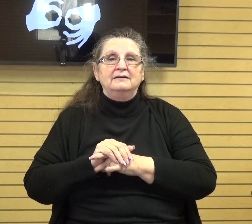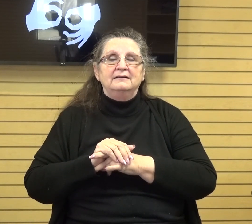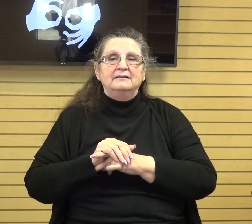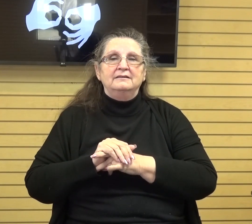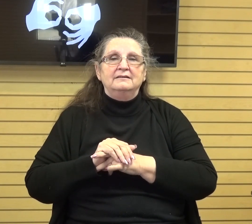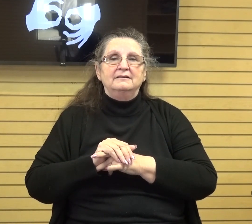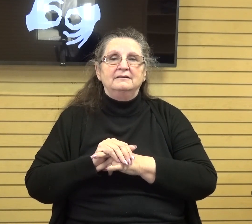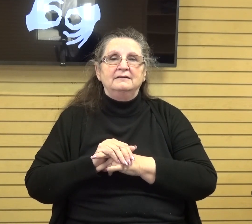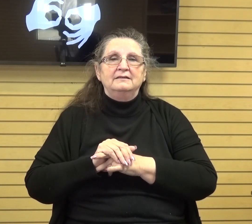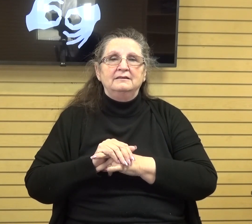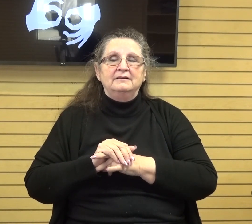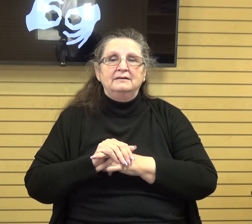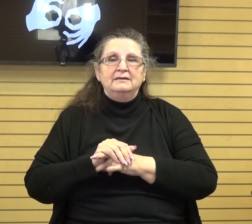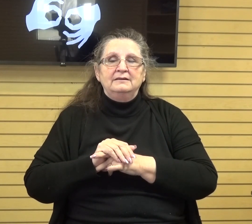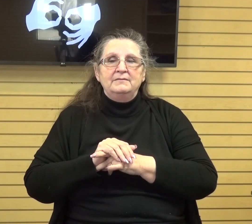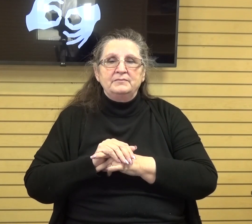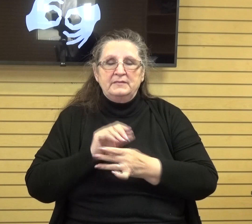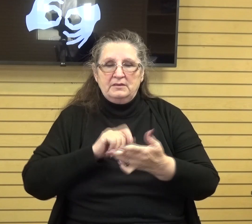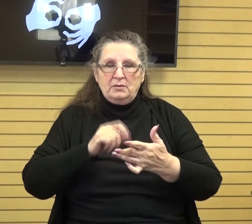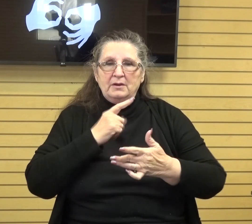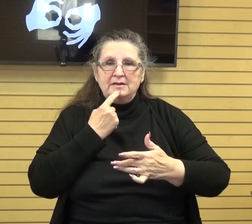and he says but they are like chaff